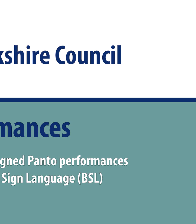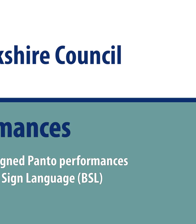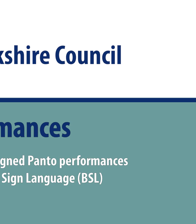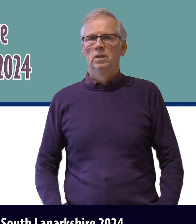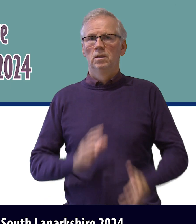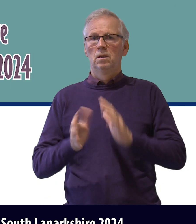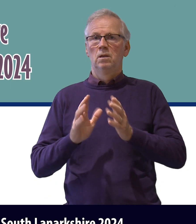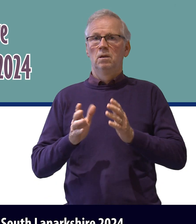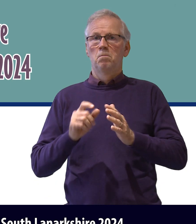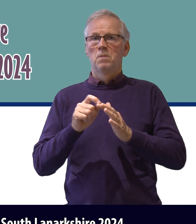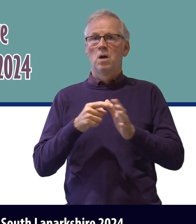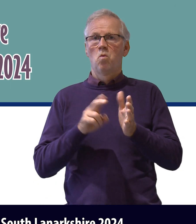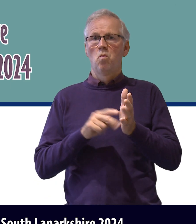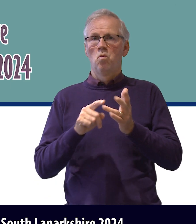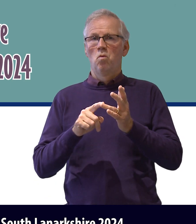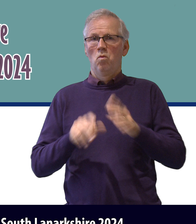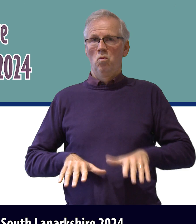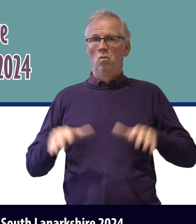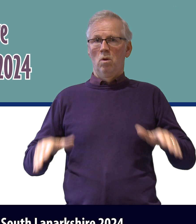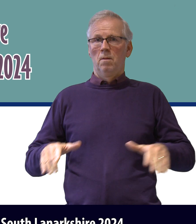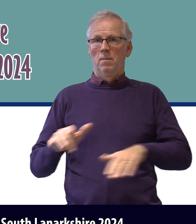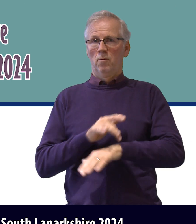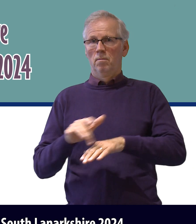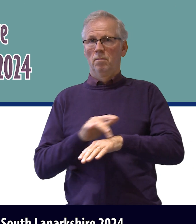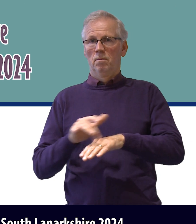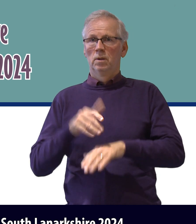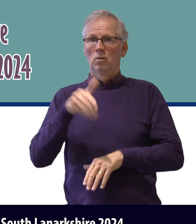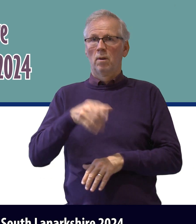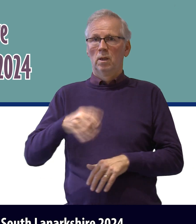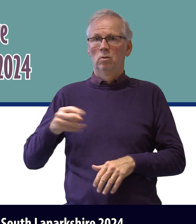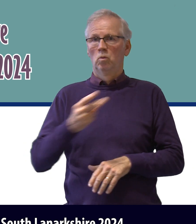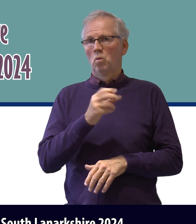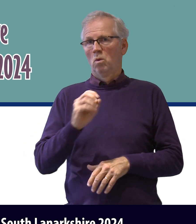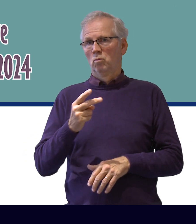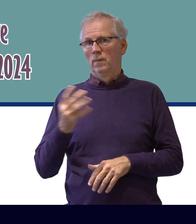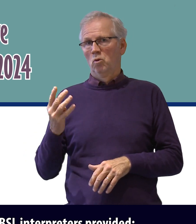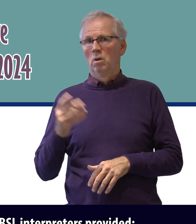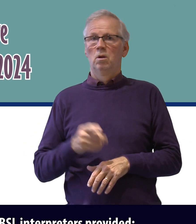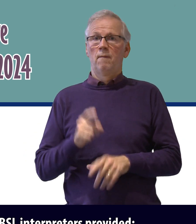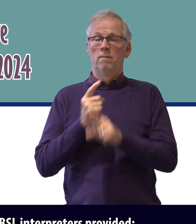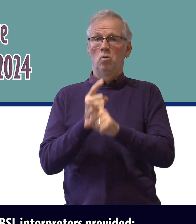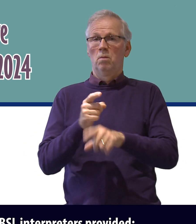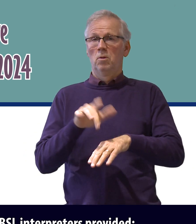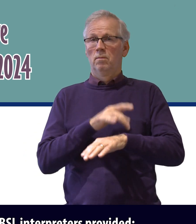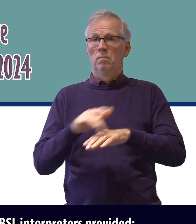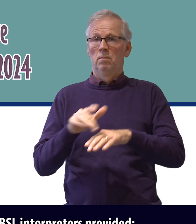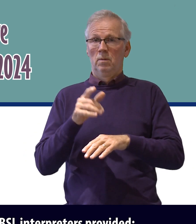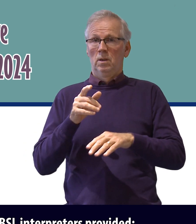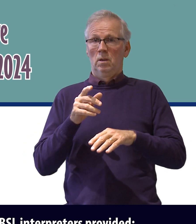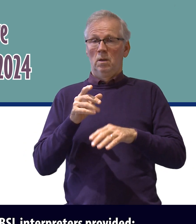Signed Panto performances in South Lanarkshire 2024 The following performances will have